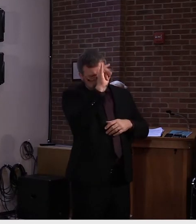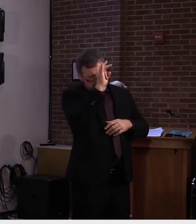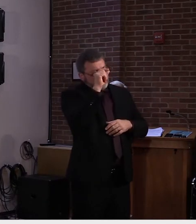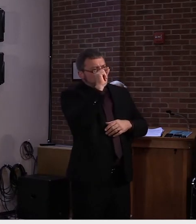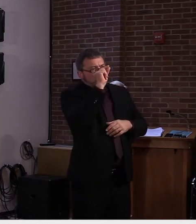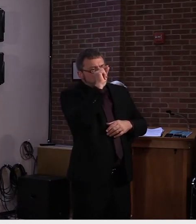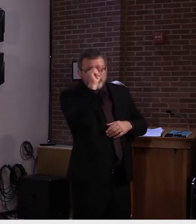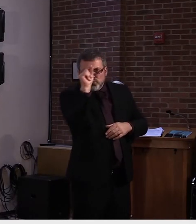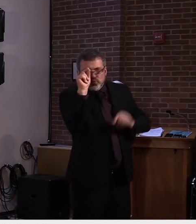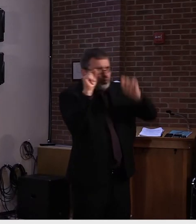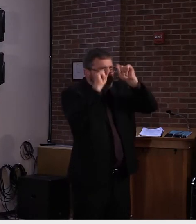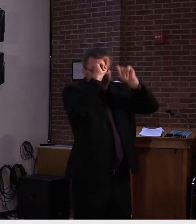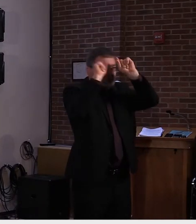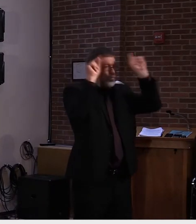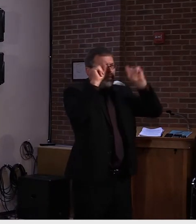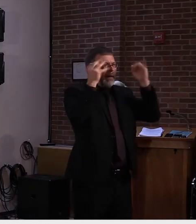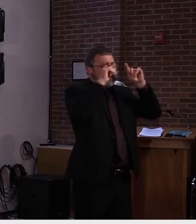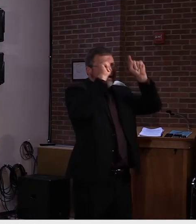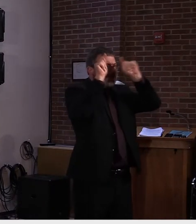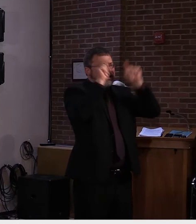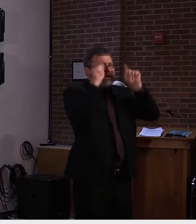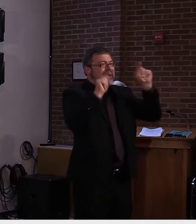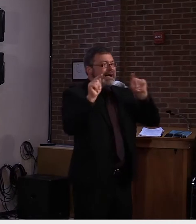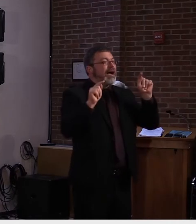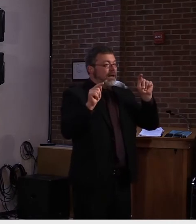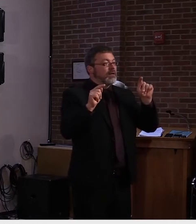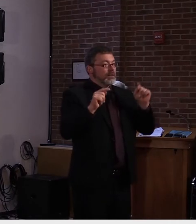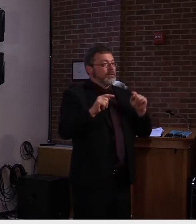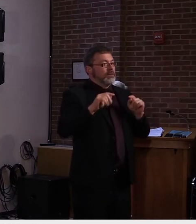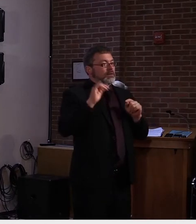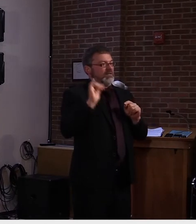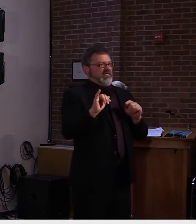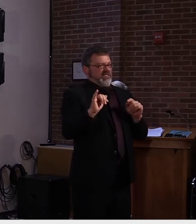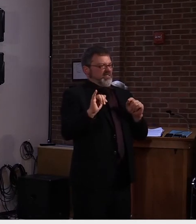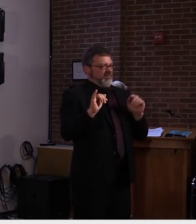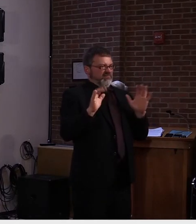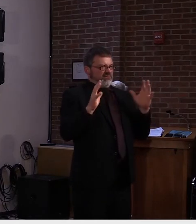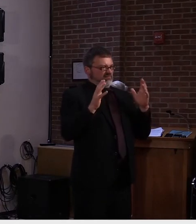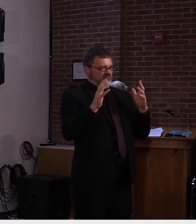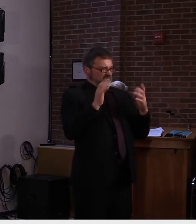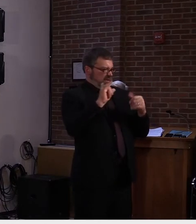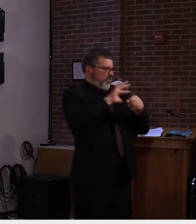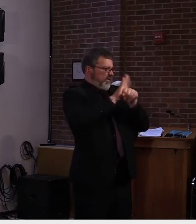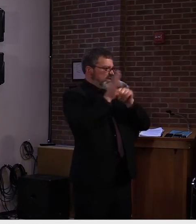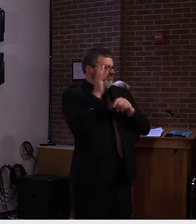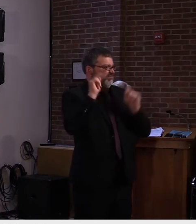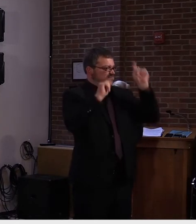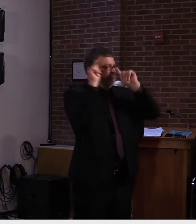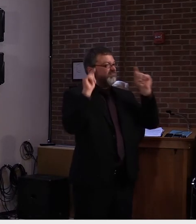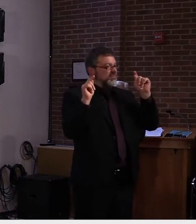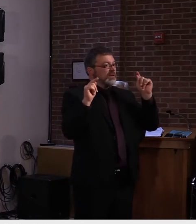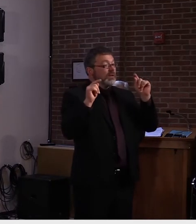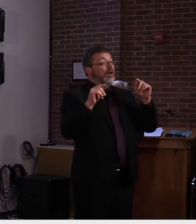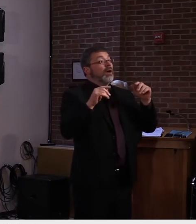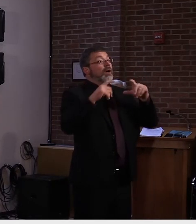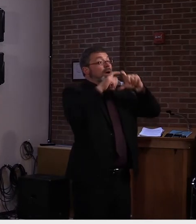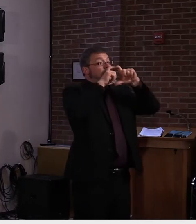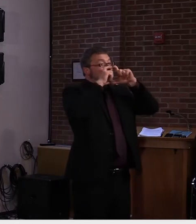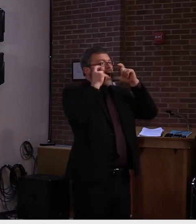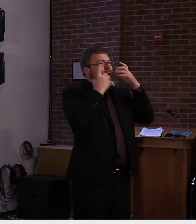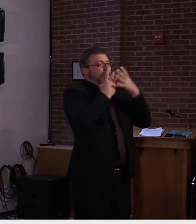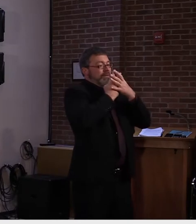Such as the virus. Such as the virus, exactly. Um, they will filter out 95 percent